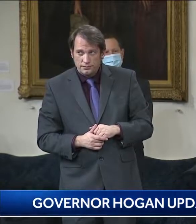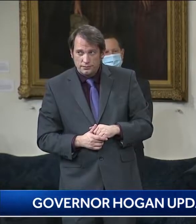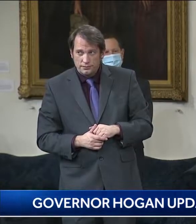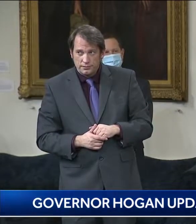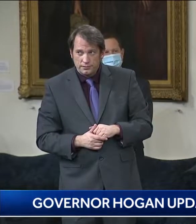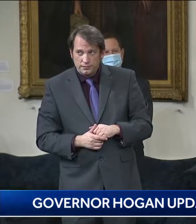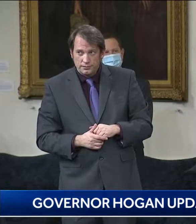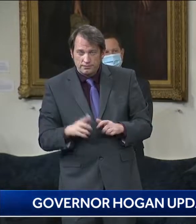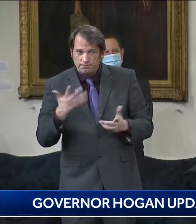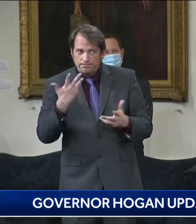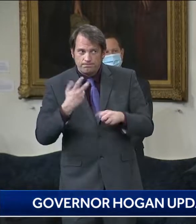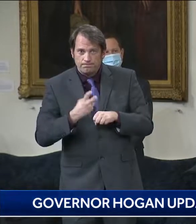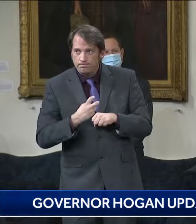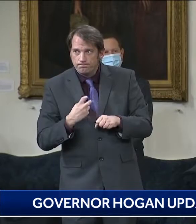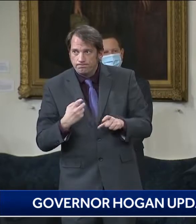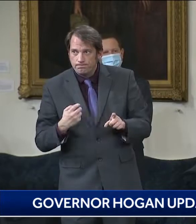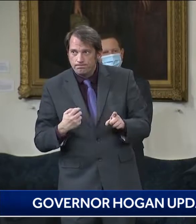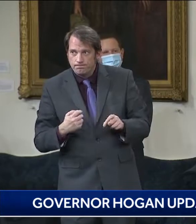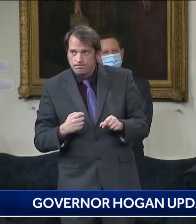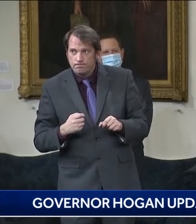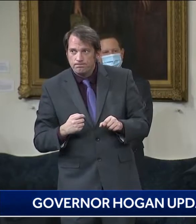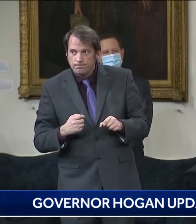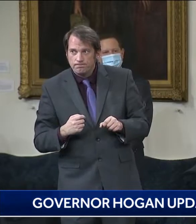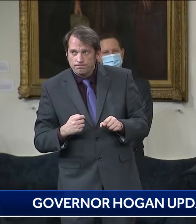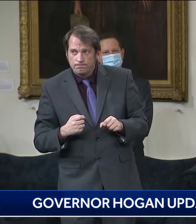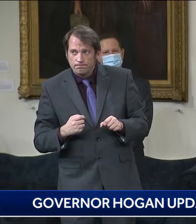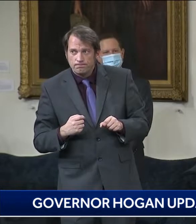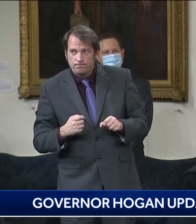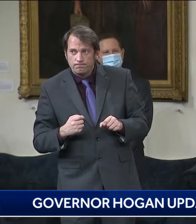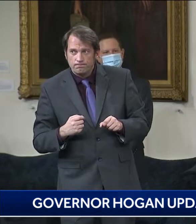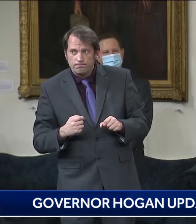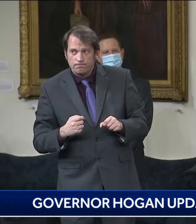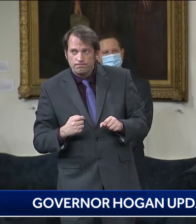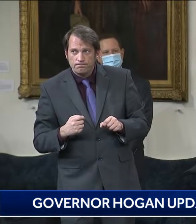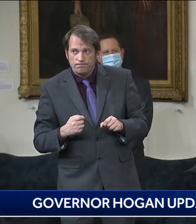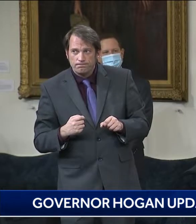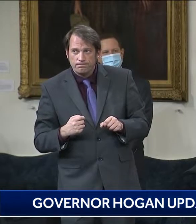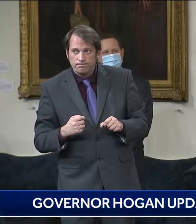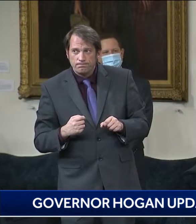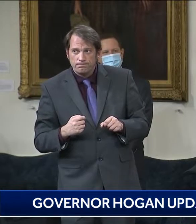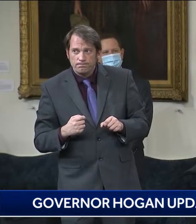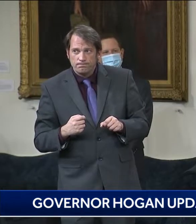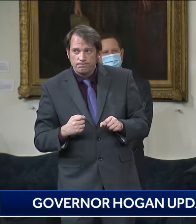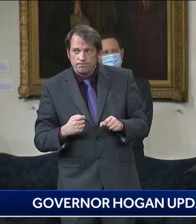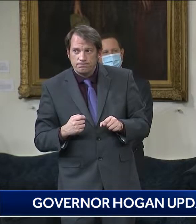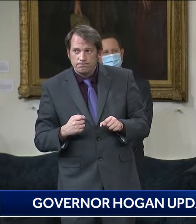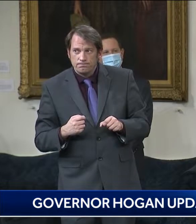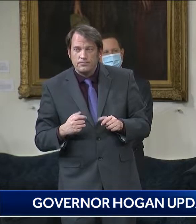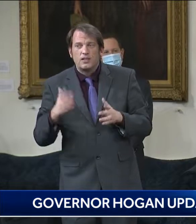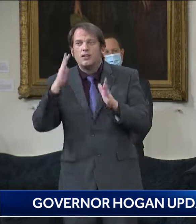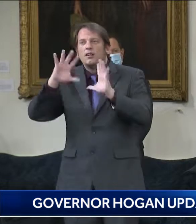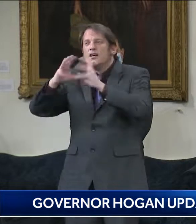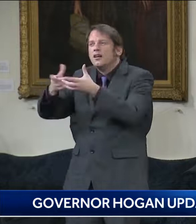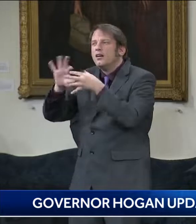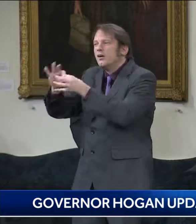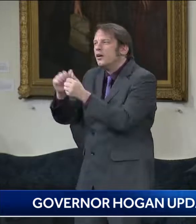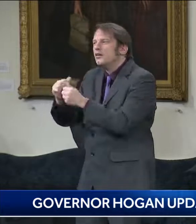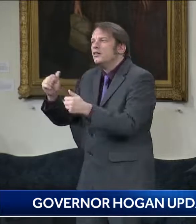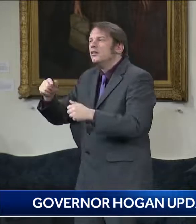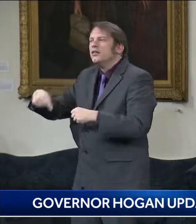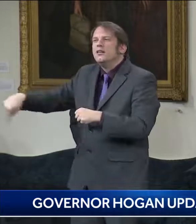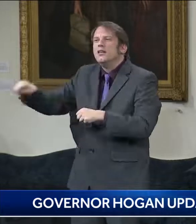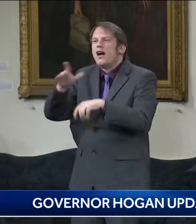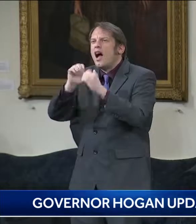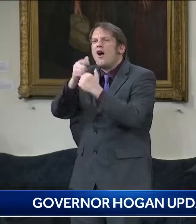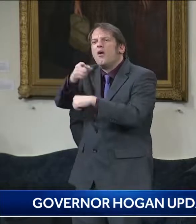few, but there's been a few who have wanted to just take it, one particular type of vaccine. What do you have advice for